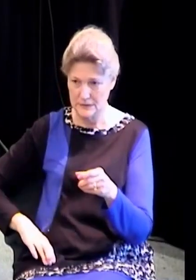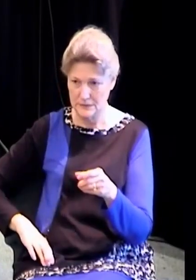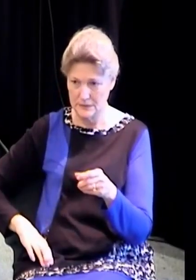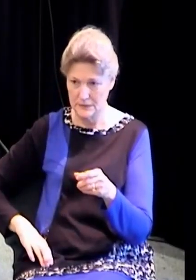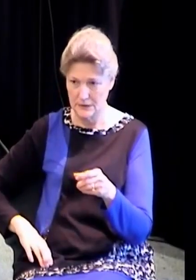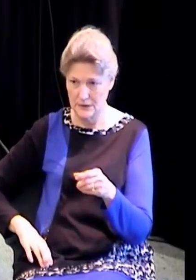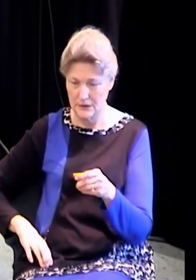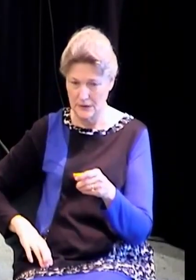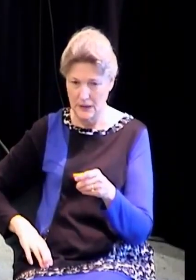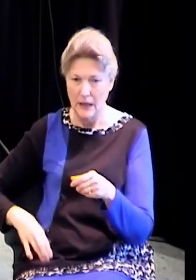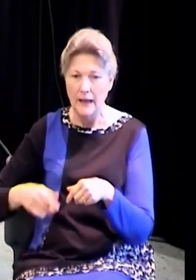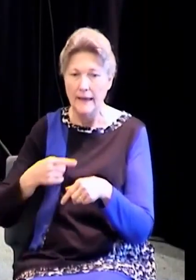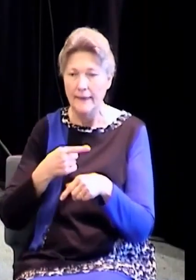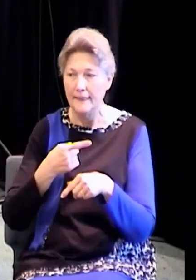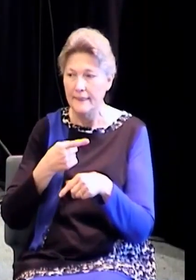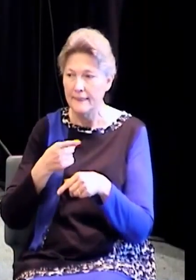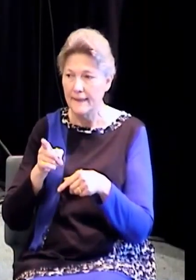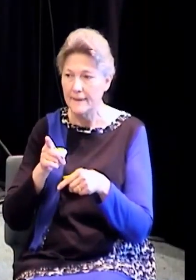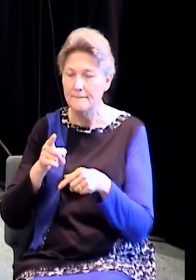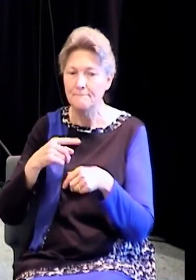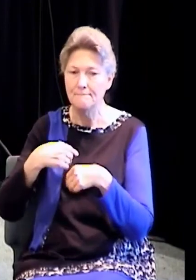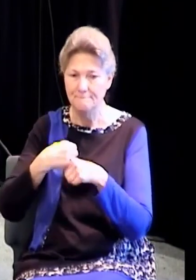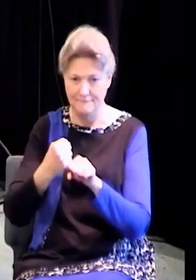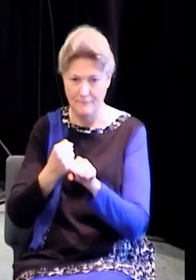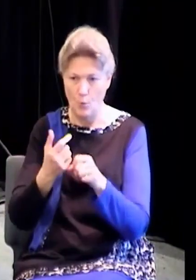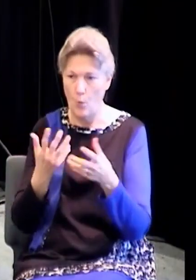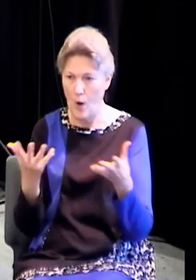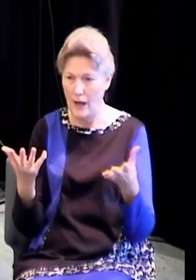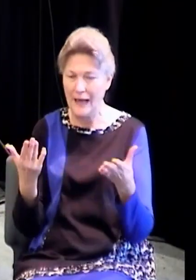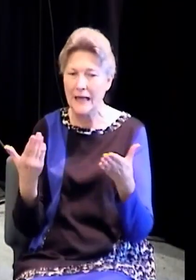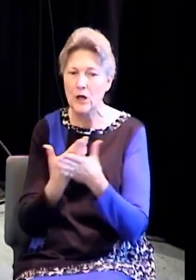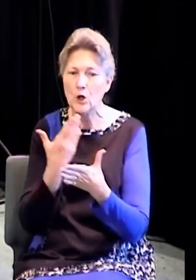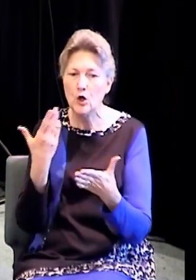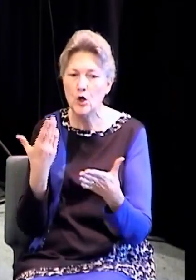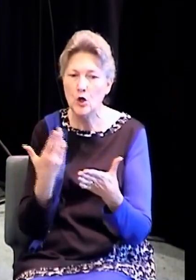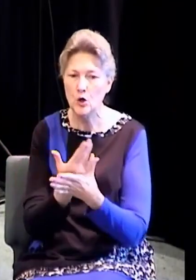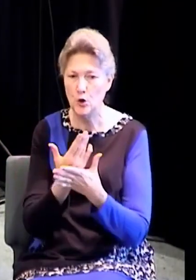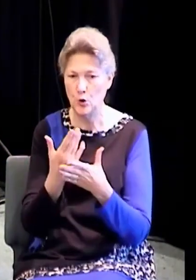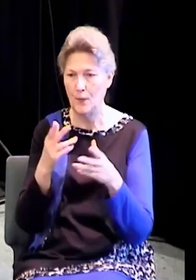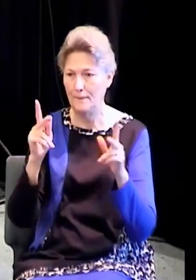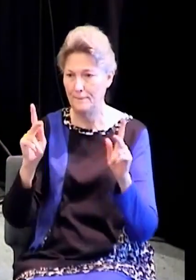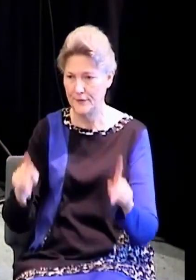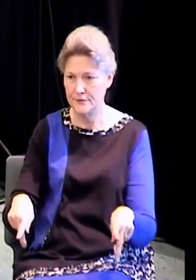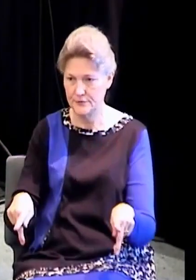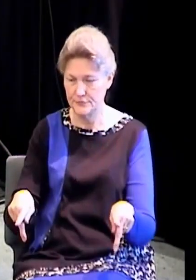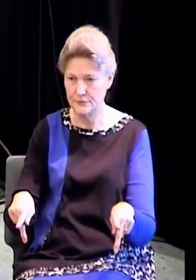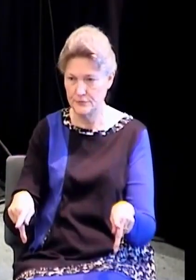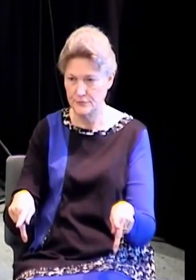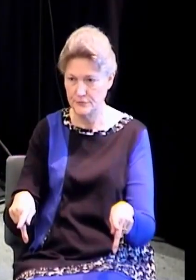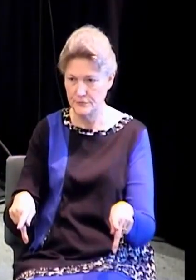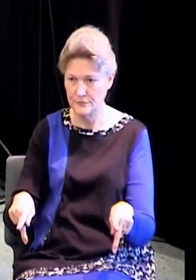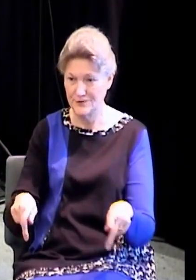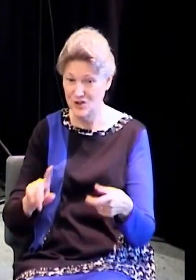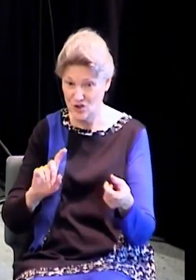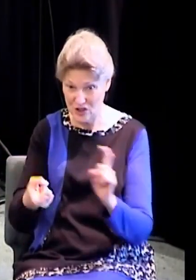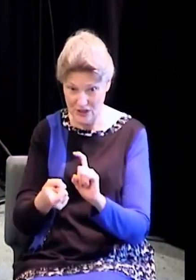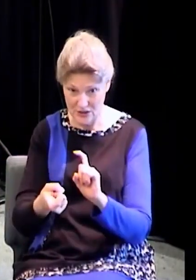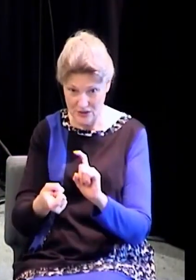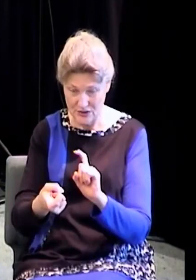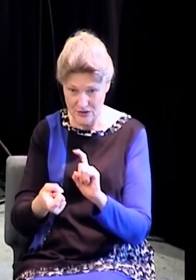If any man is in Christ, He is a new creature, changed. We can